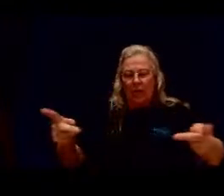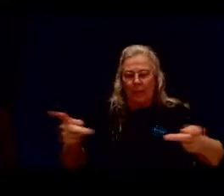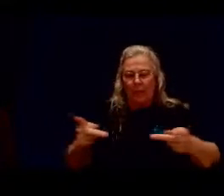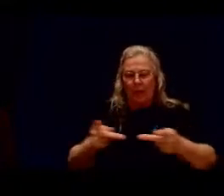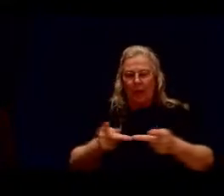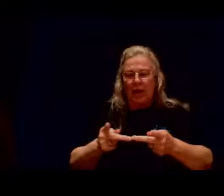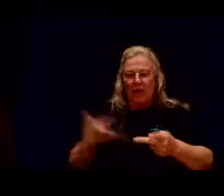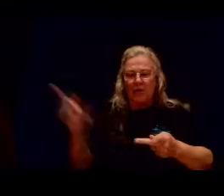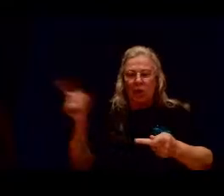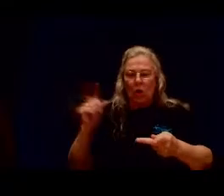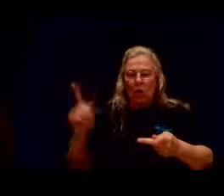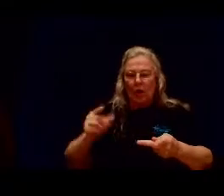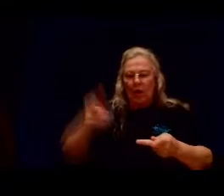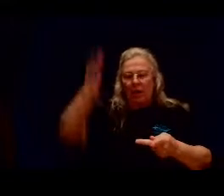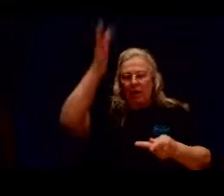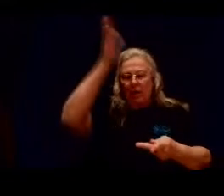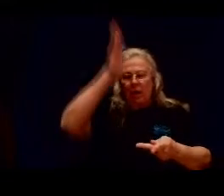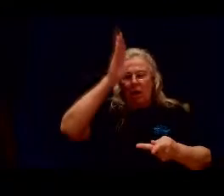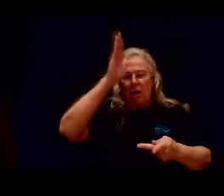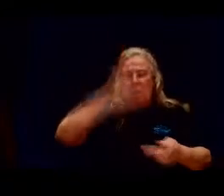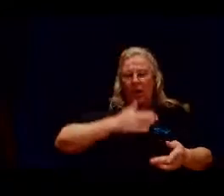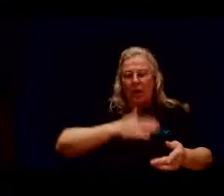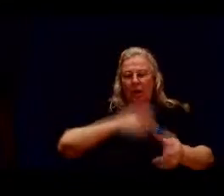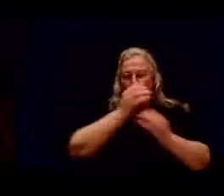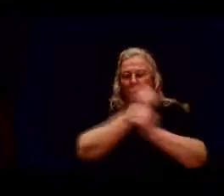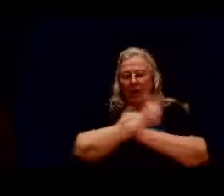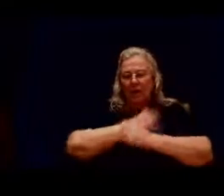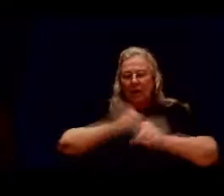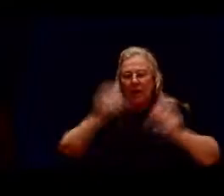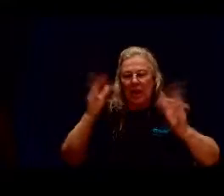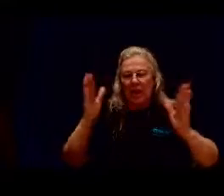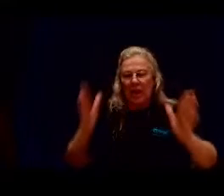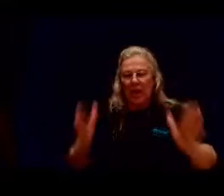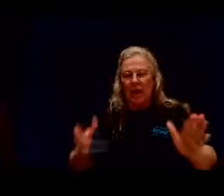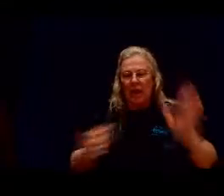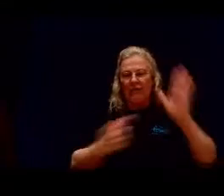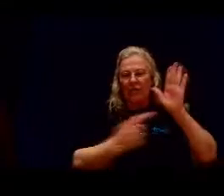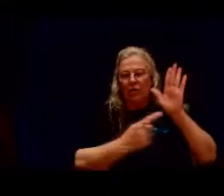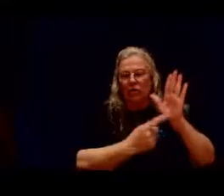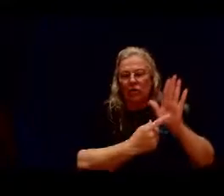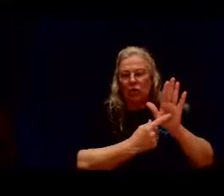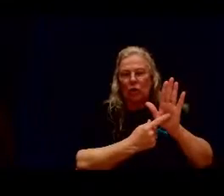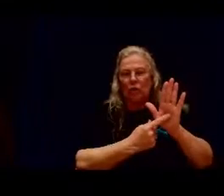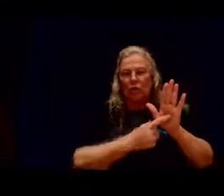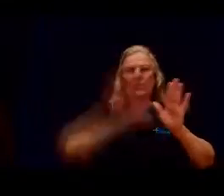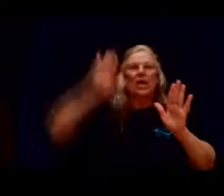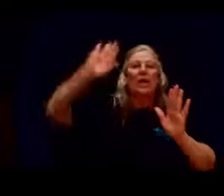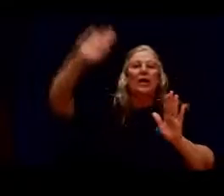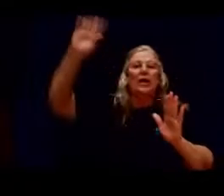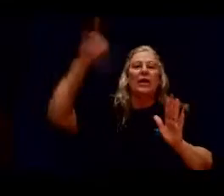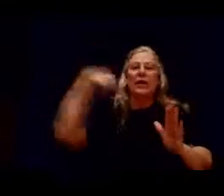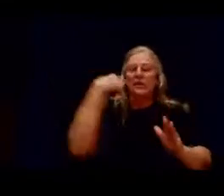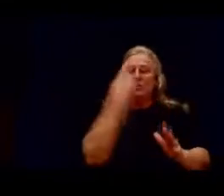place where God my Savior shows his